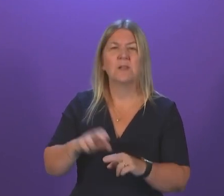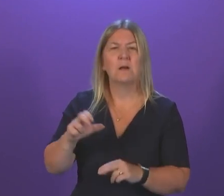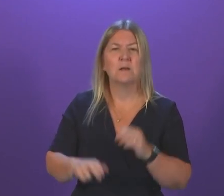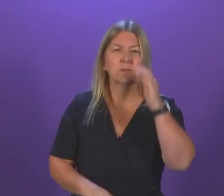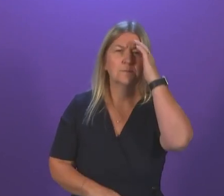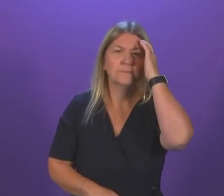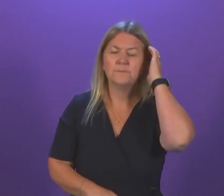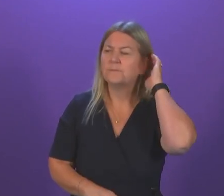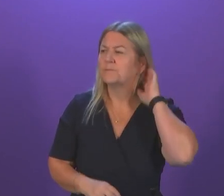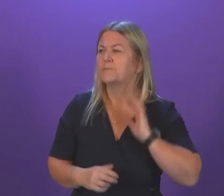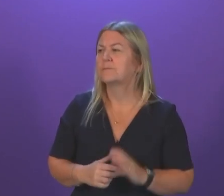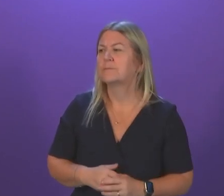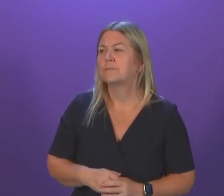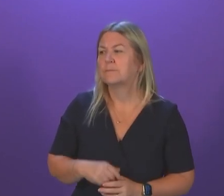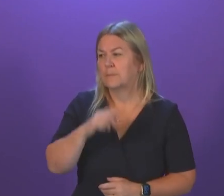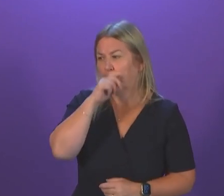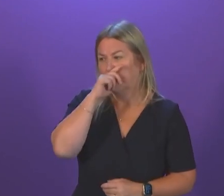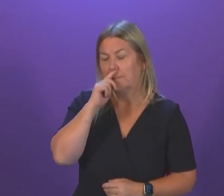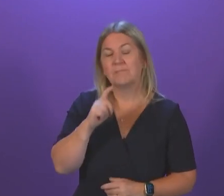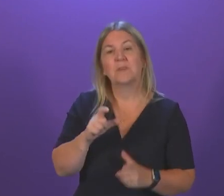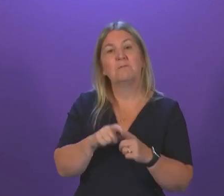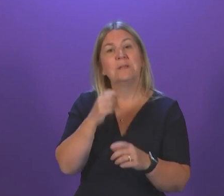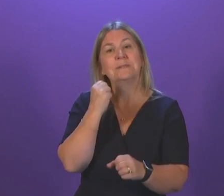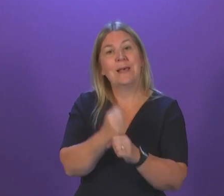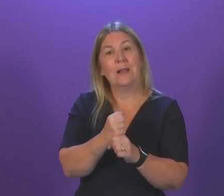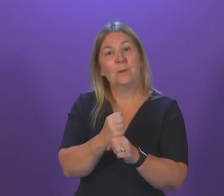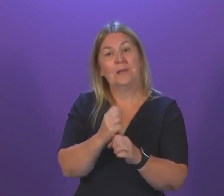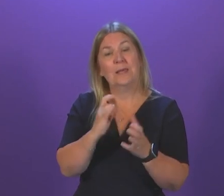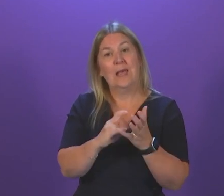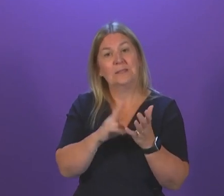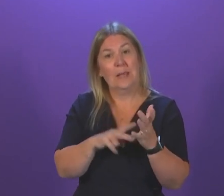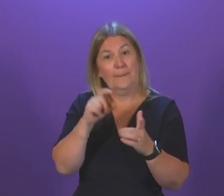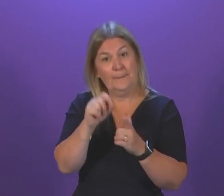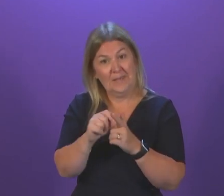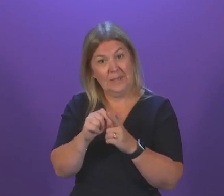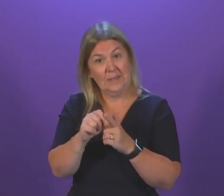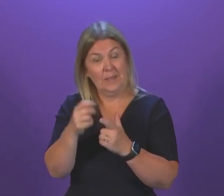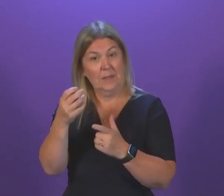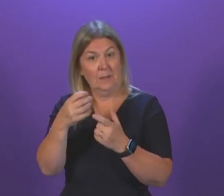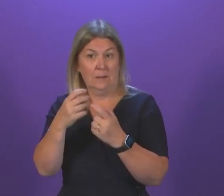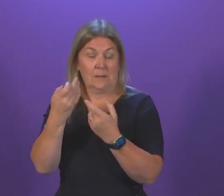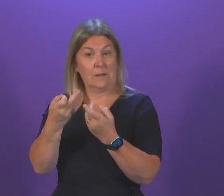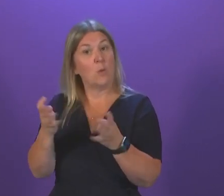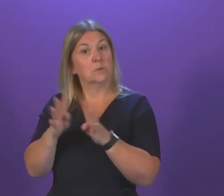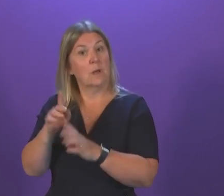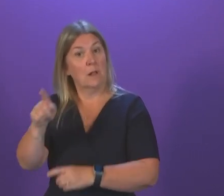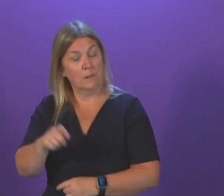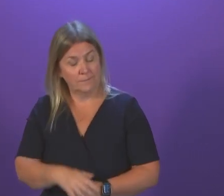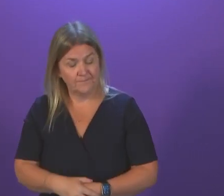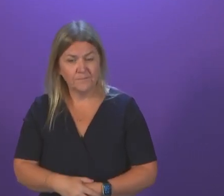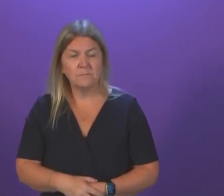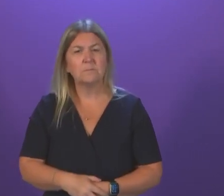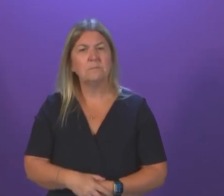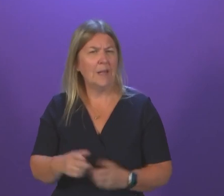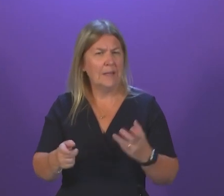This week we learned that SNP members of Dumfries and Galloway Council are threatening to oppose a joint bid with Scottish Borders, Carlisle City and Northumberland